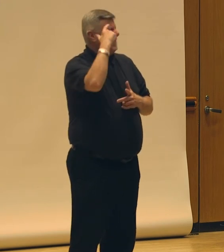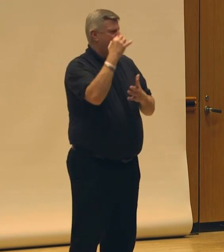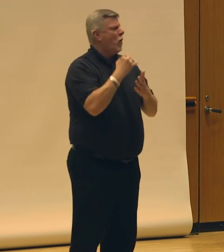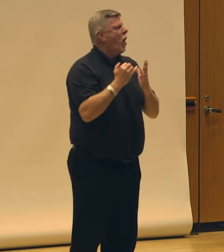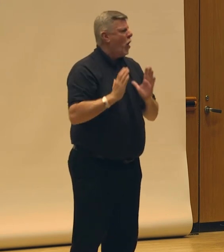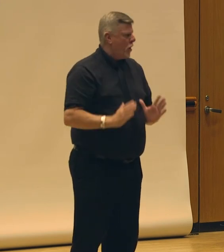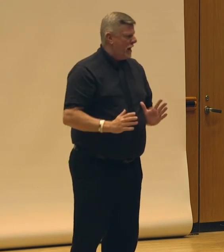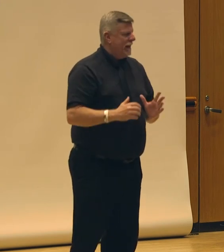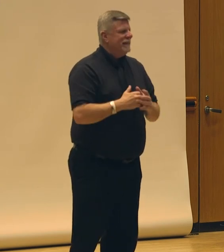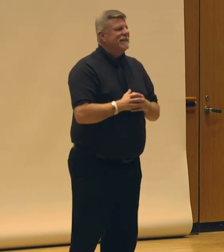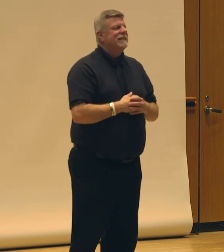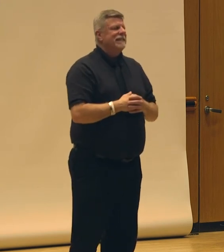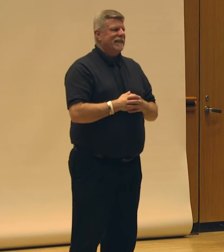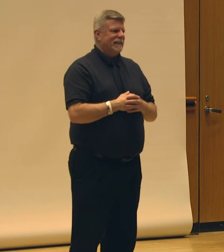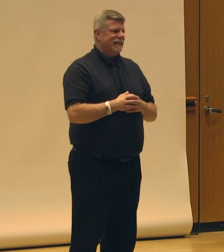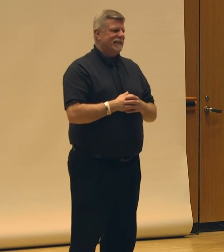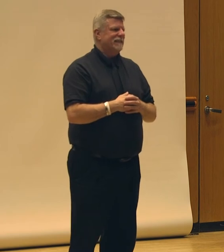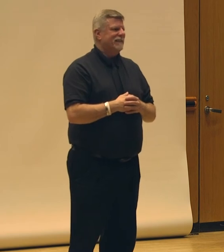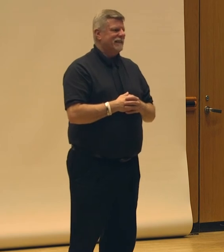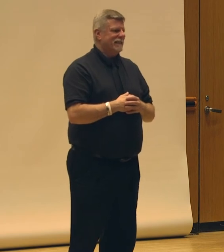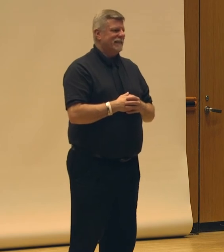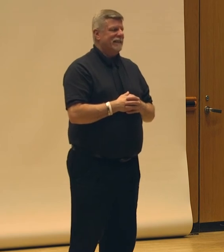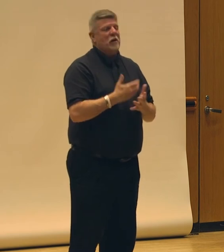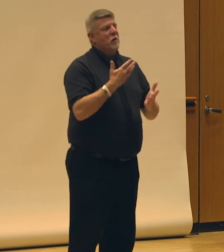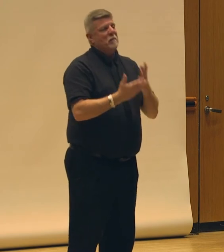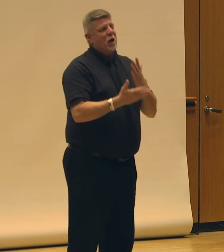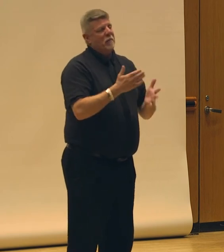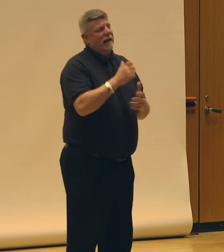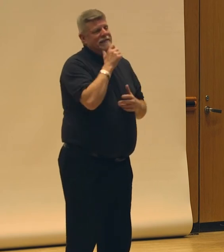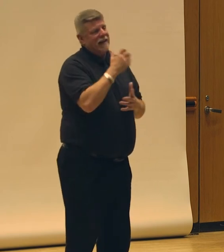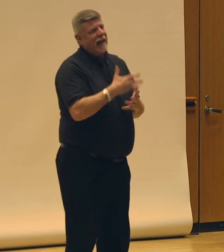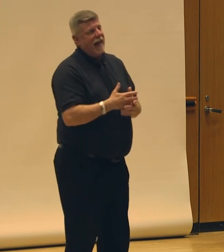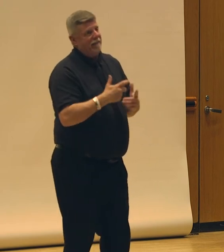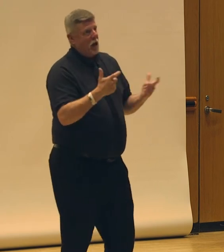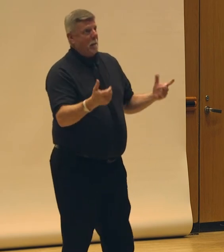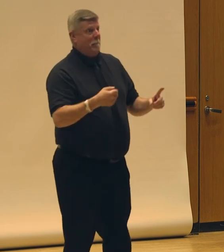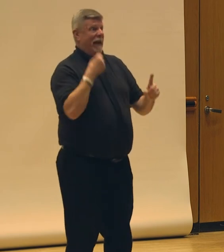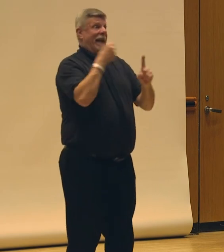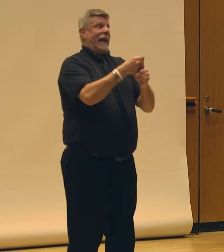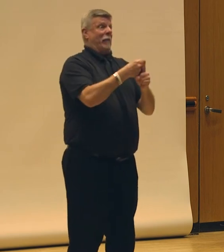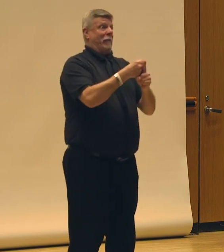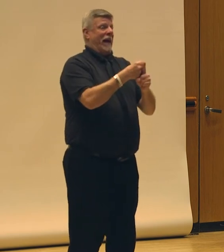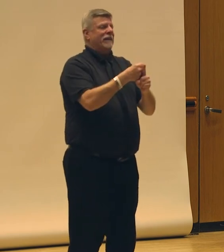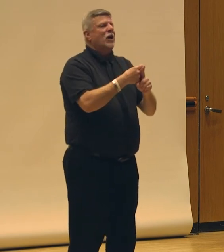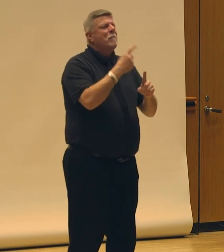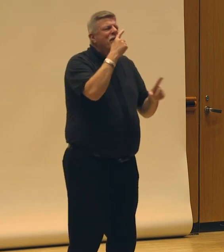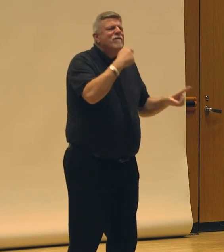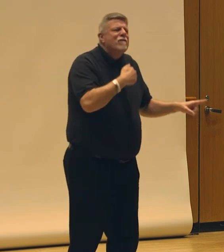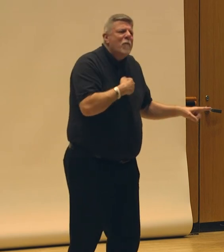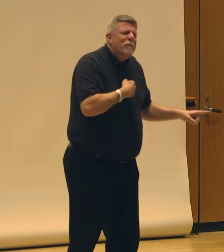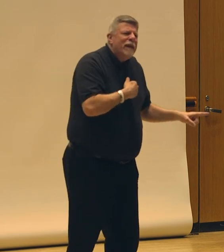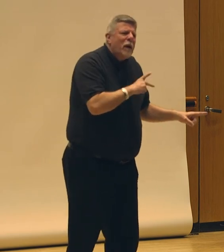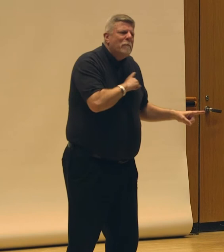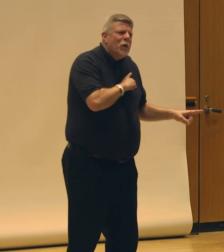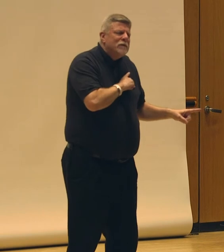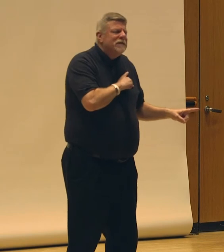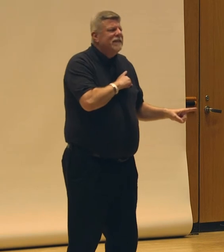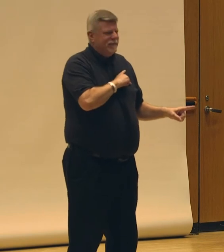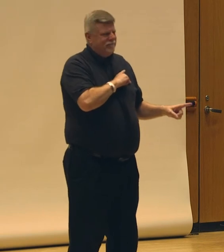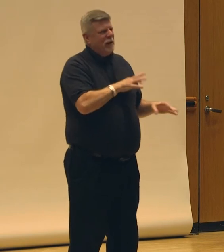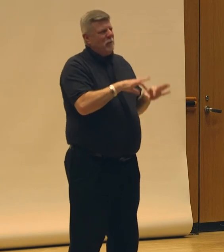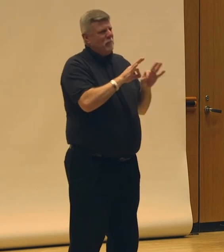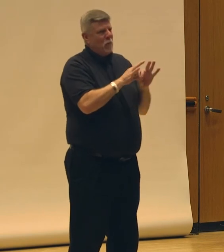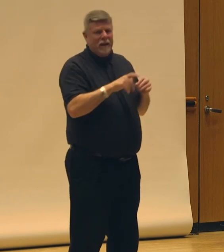And so it probably doesn't have much impact in the big picture, but it does for me personally and the collaborators I work with.